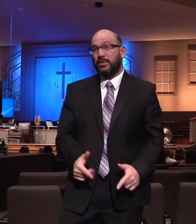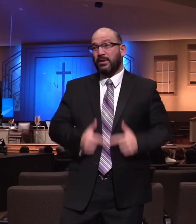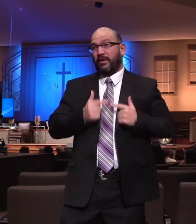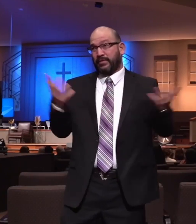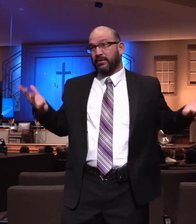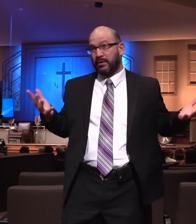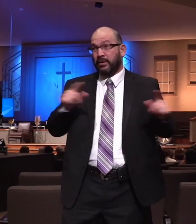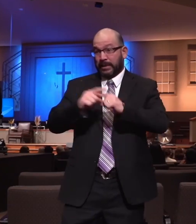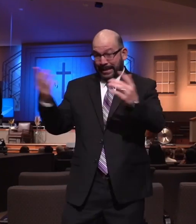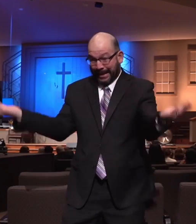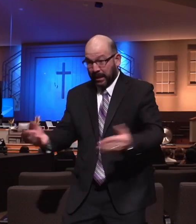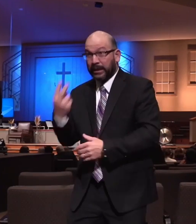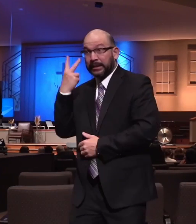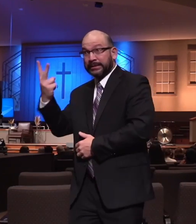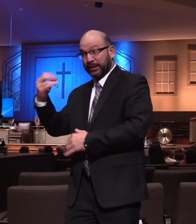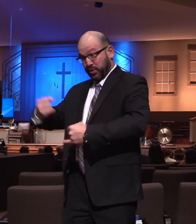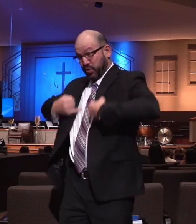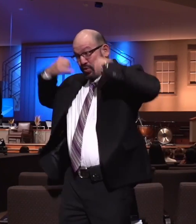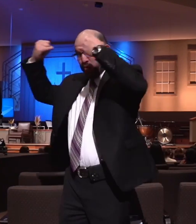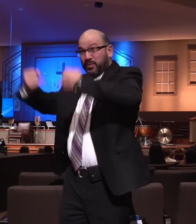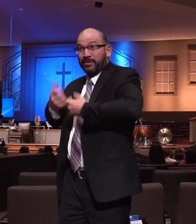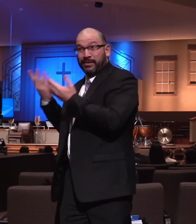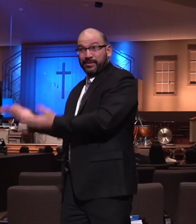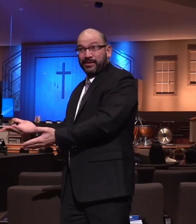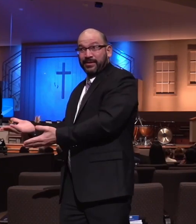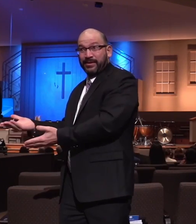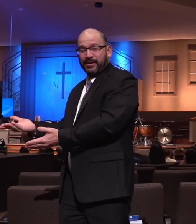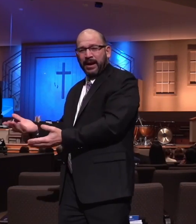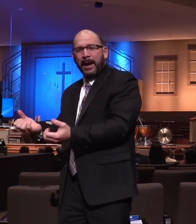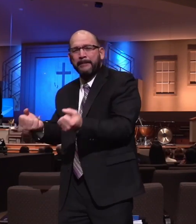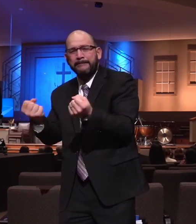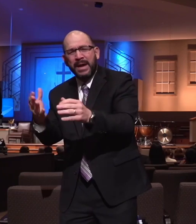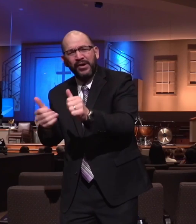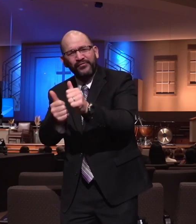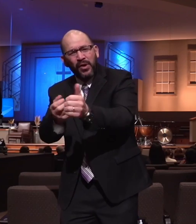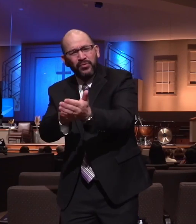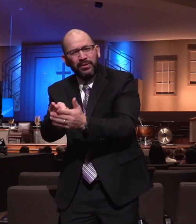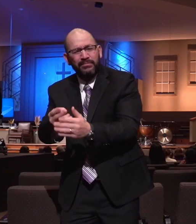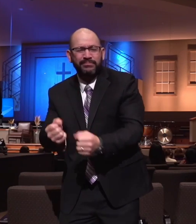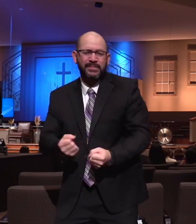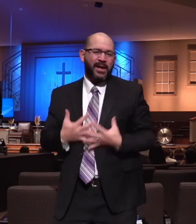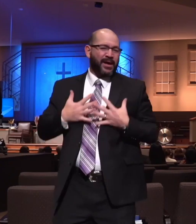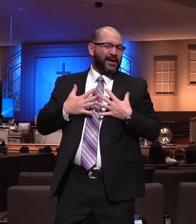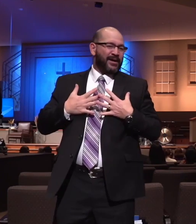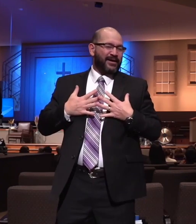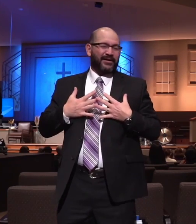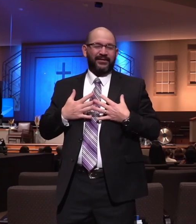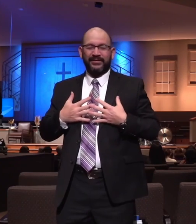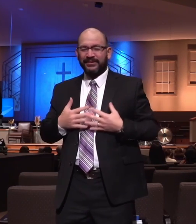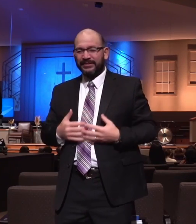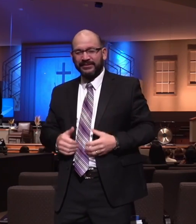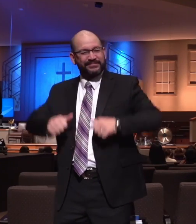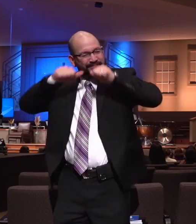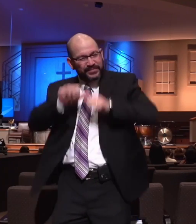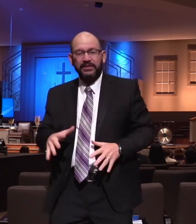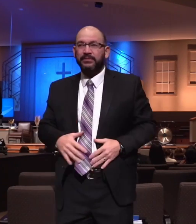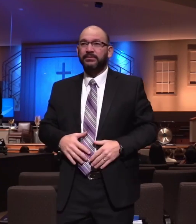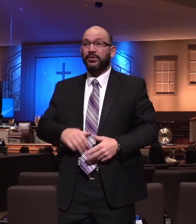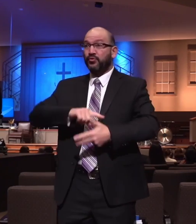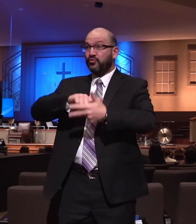rejoicing of the fact that so many were walking in the truth. Now, notice three thoughts with me tonight from this verse.